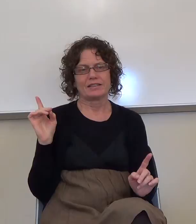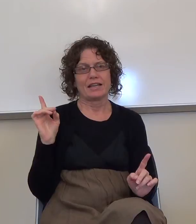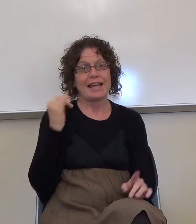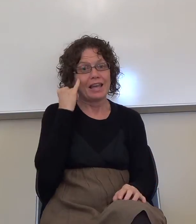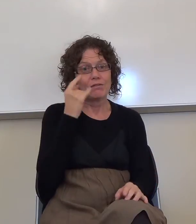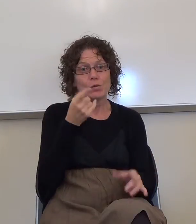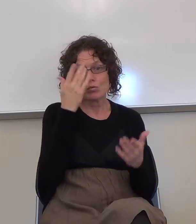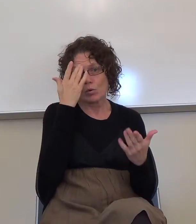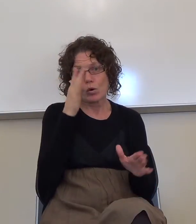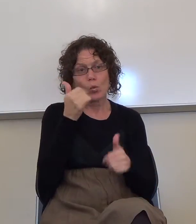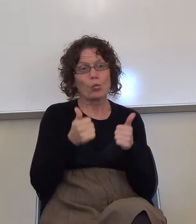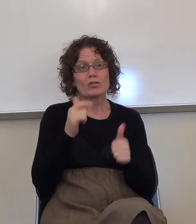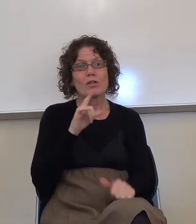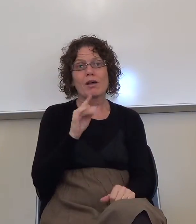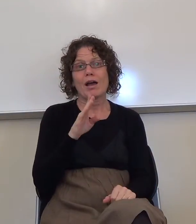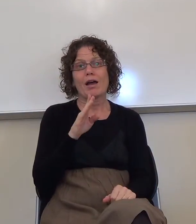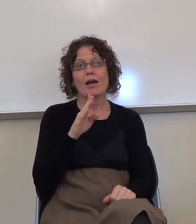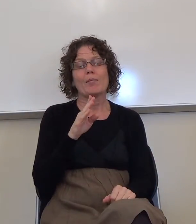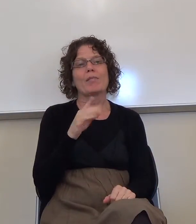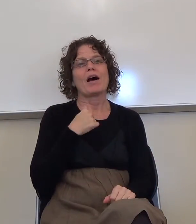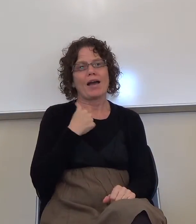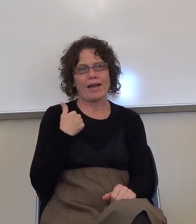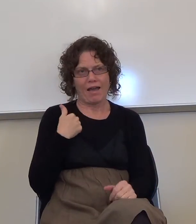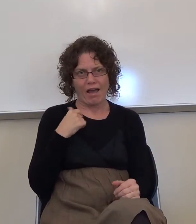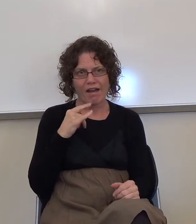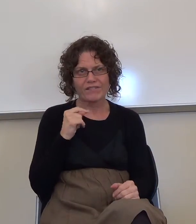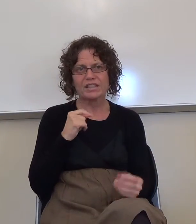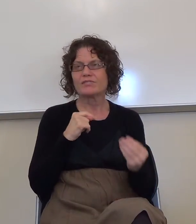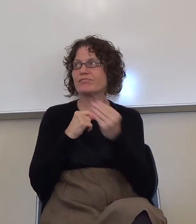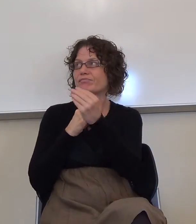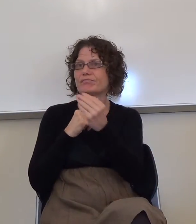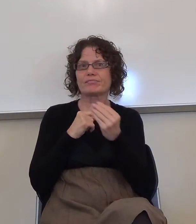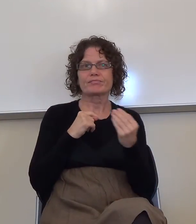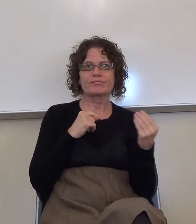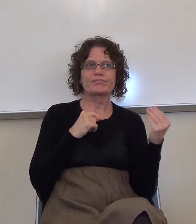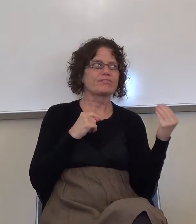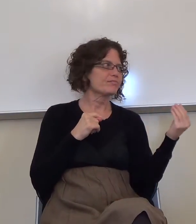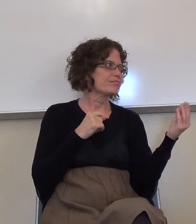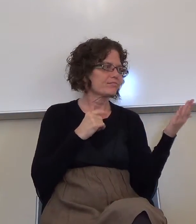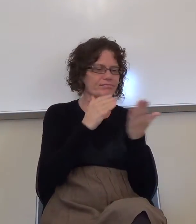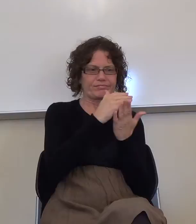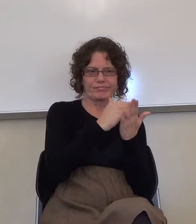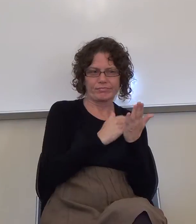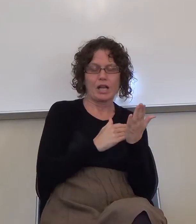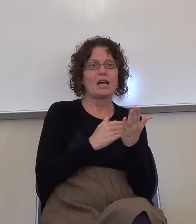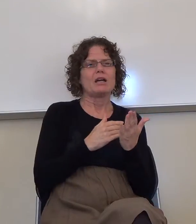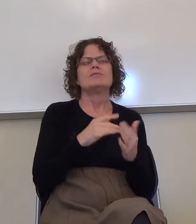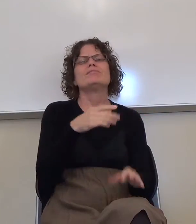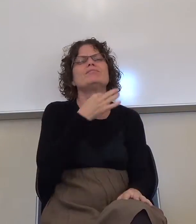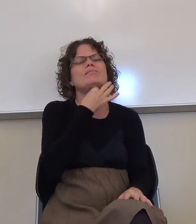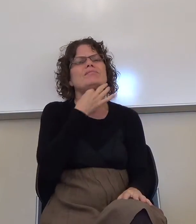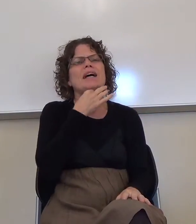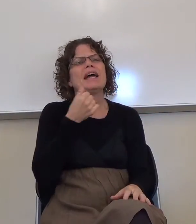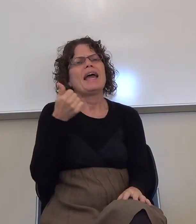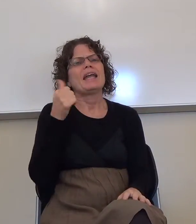you're in, I have it up here. Also, is there anyone in reading strategies, which means the,